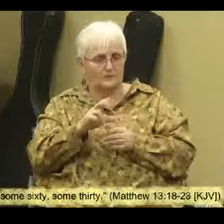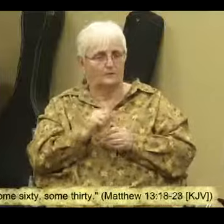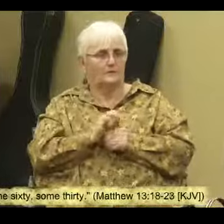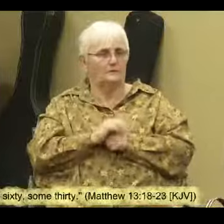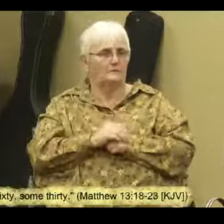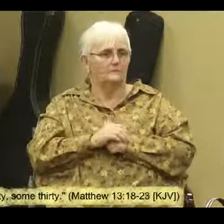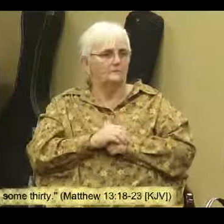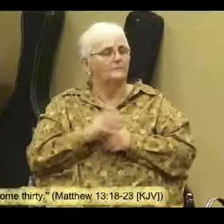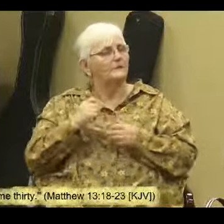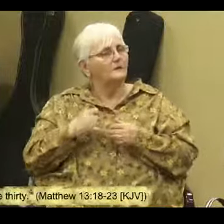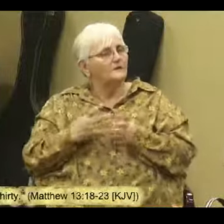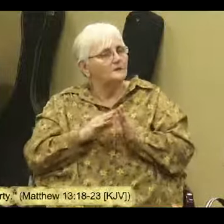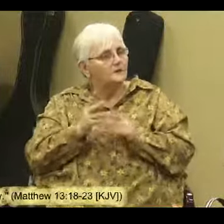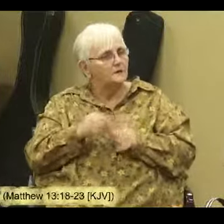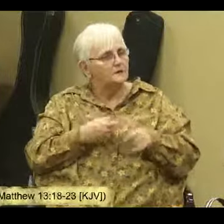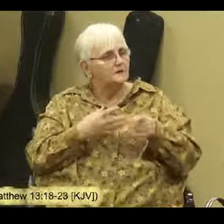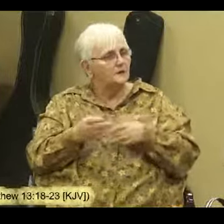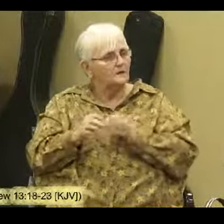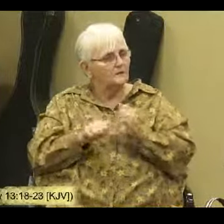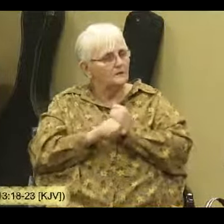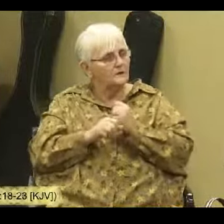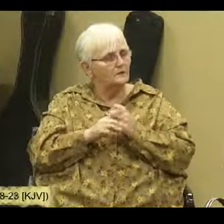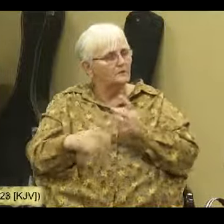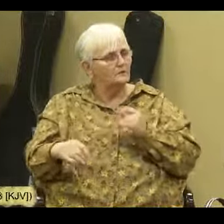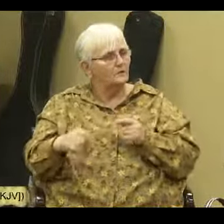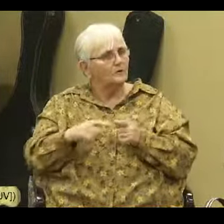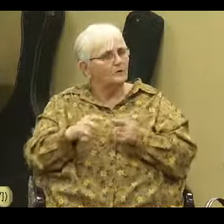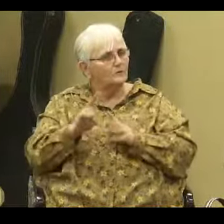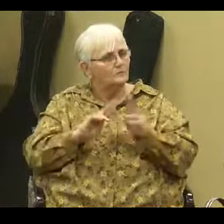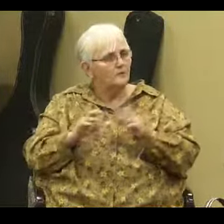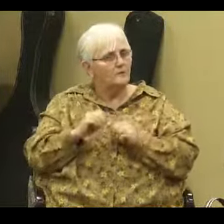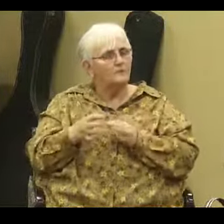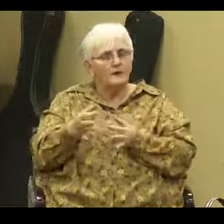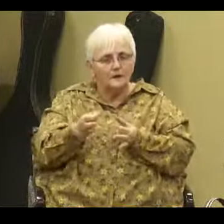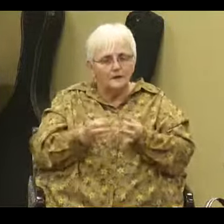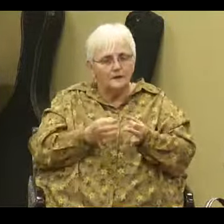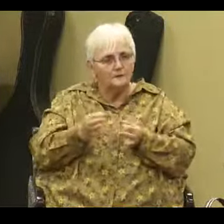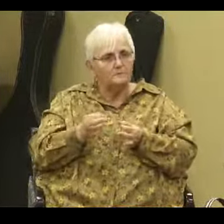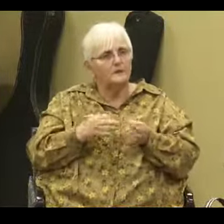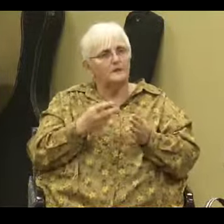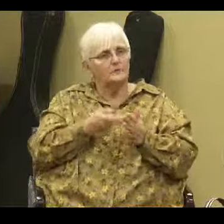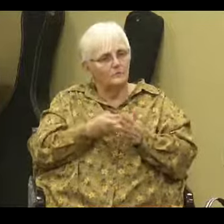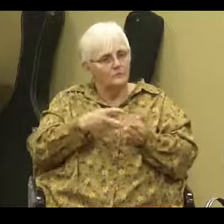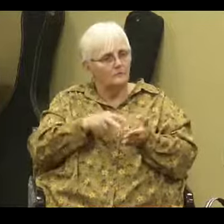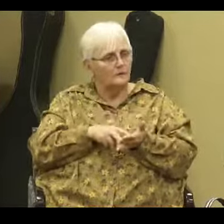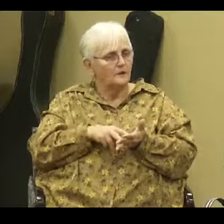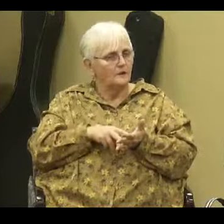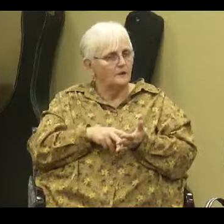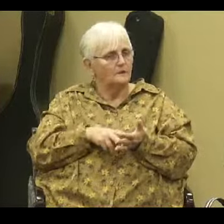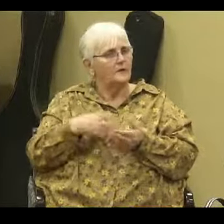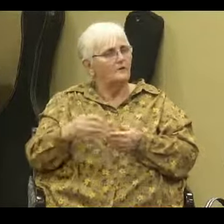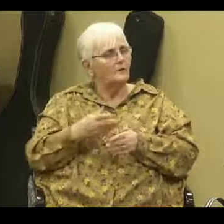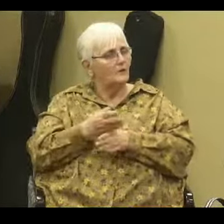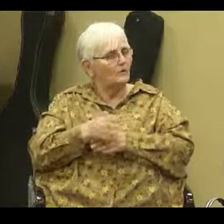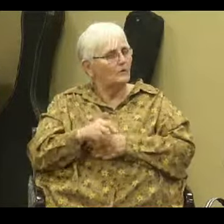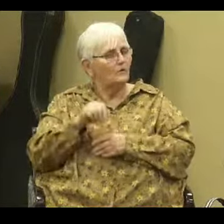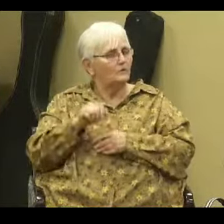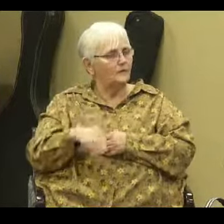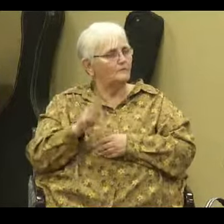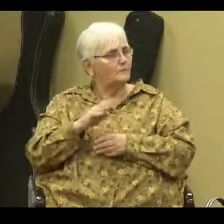And so his Jesus gives him a parable to the people and then explaining what it means. Now we'll go over this by the wayside